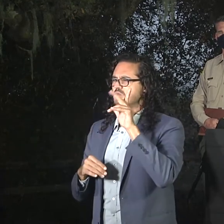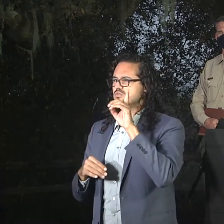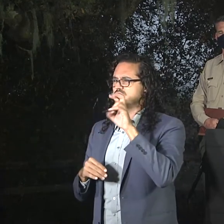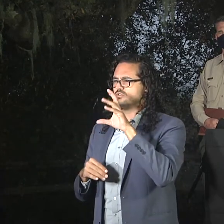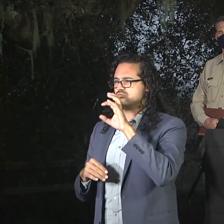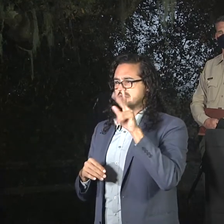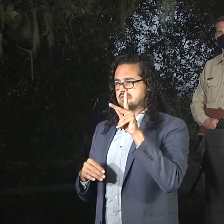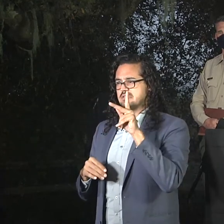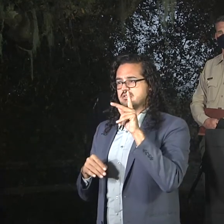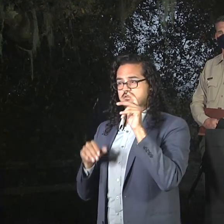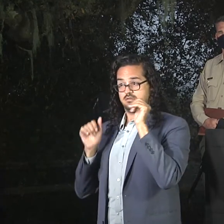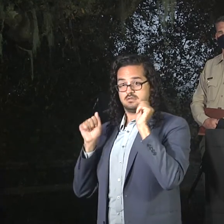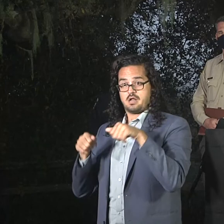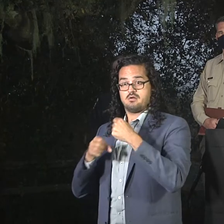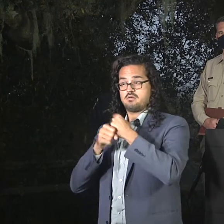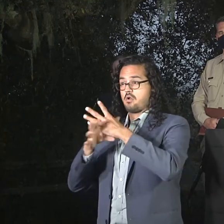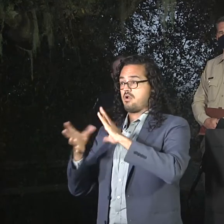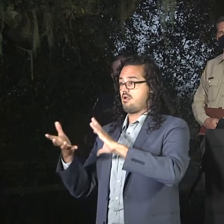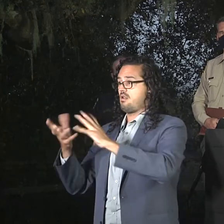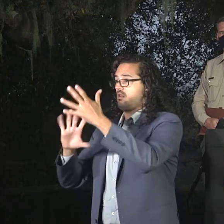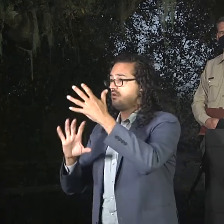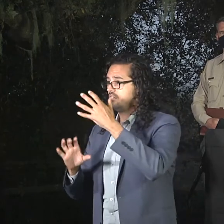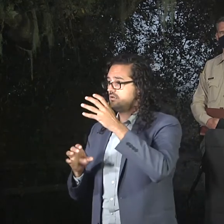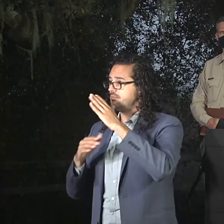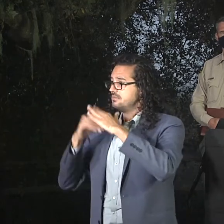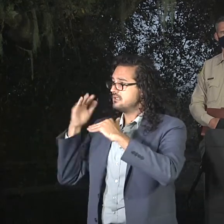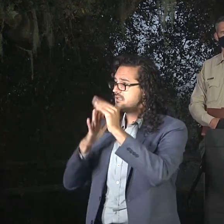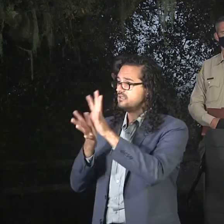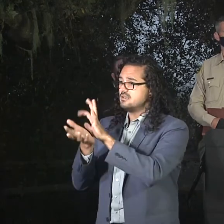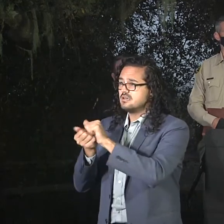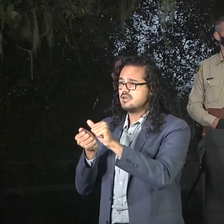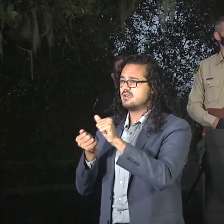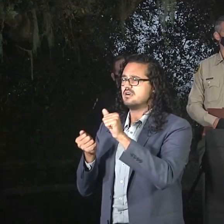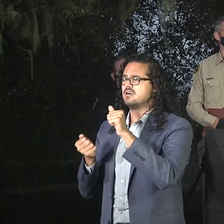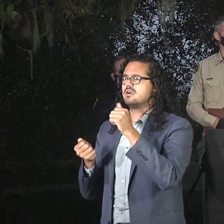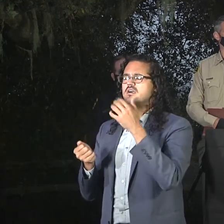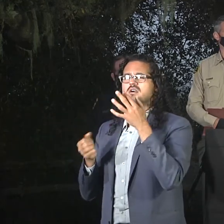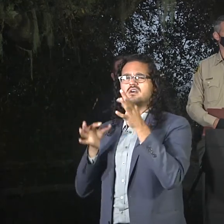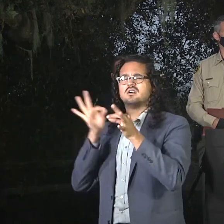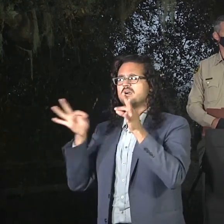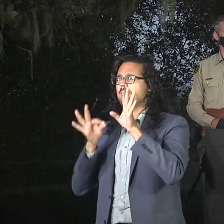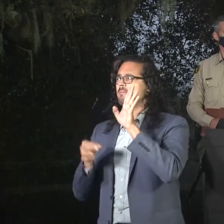and any concern about structures that may be in that area. Chief Brent will be able to answer that.